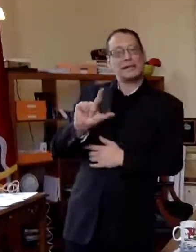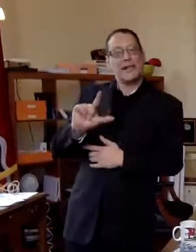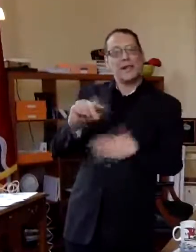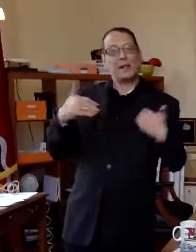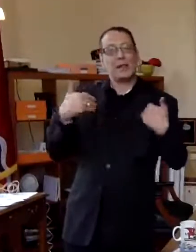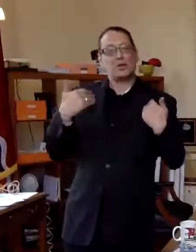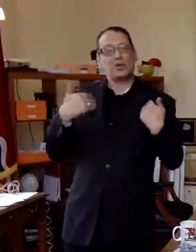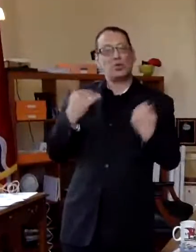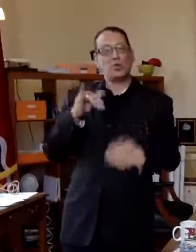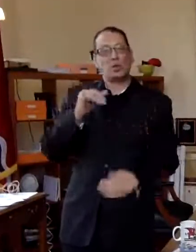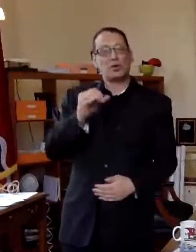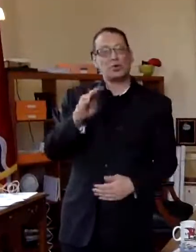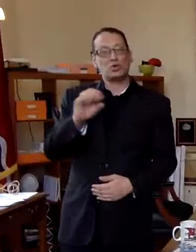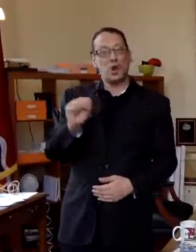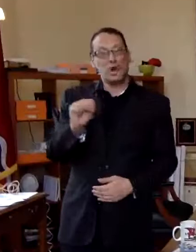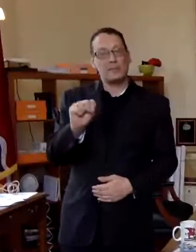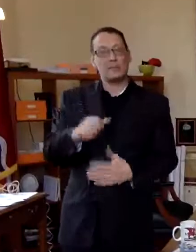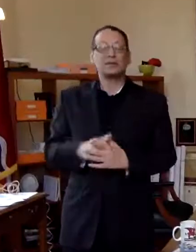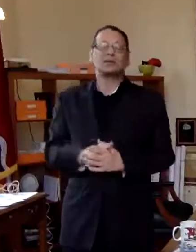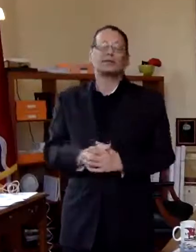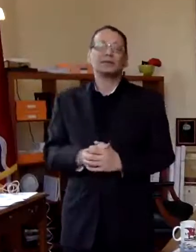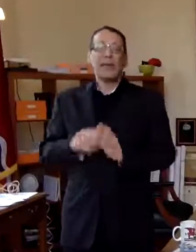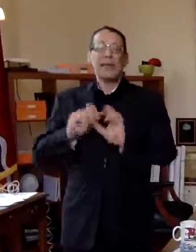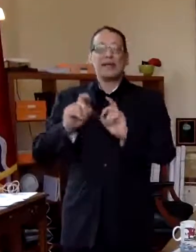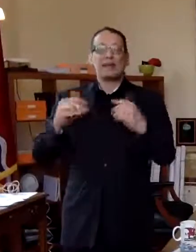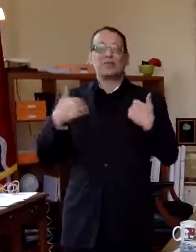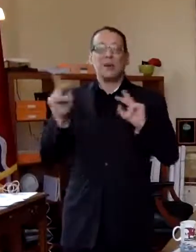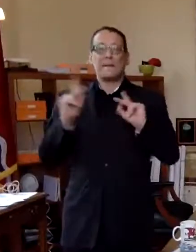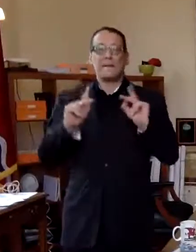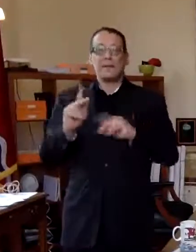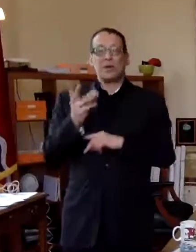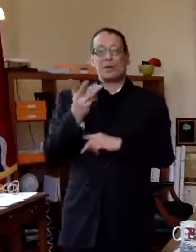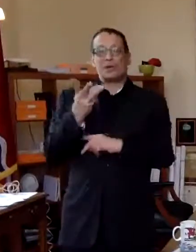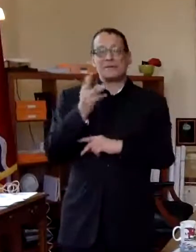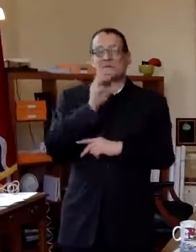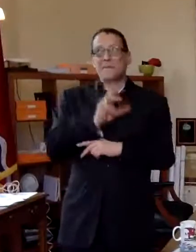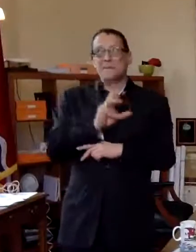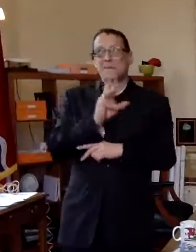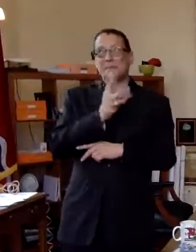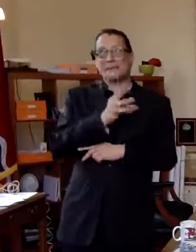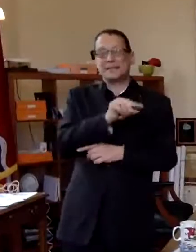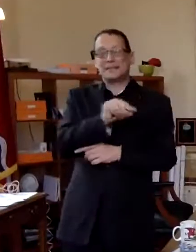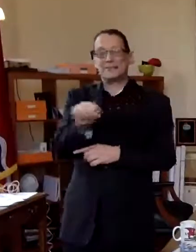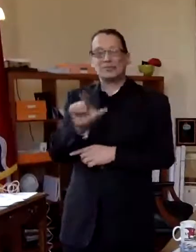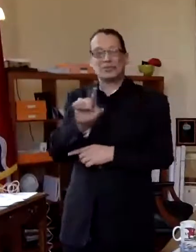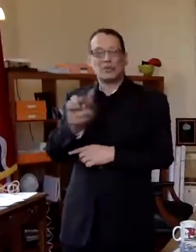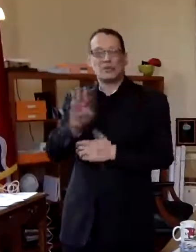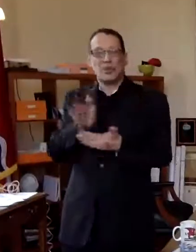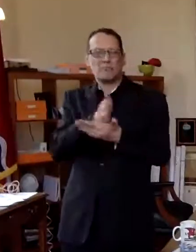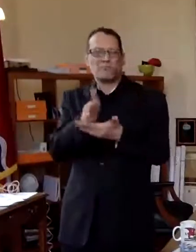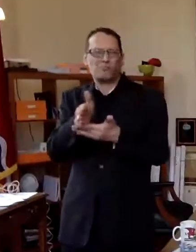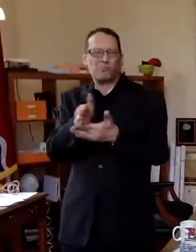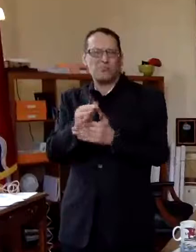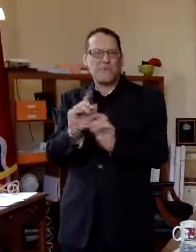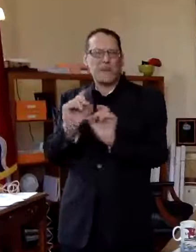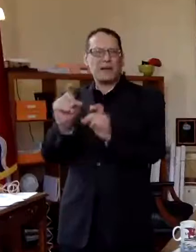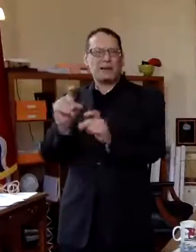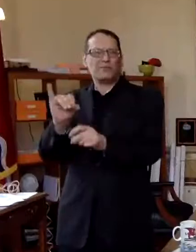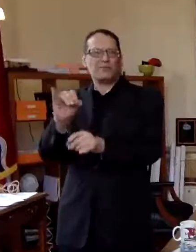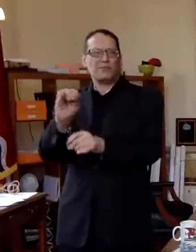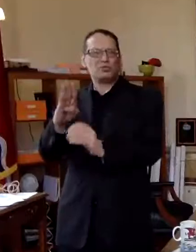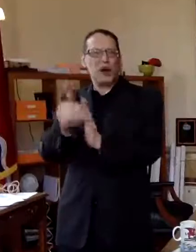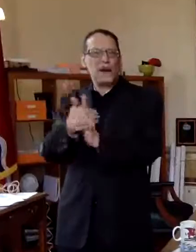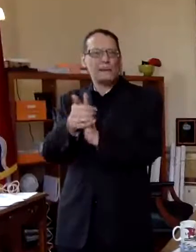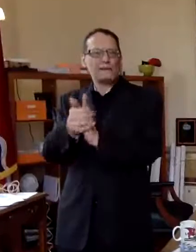that um gives young people 16 to 24 uh jobs and uh job